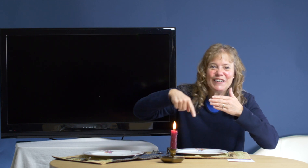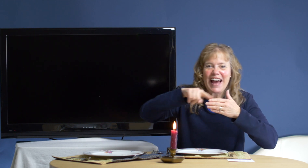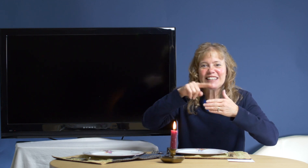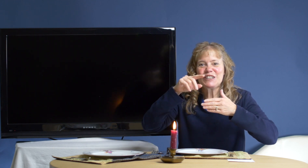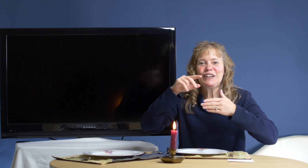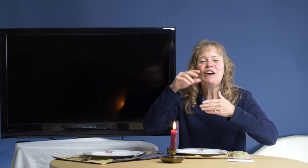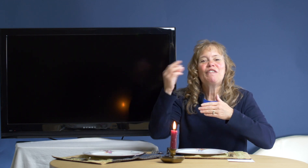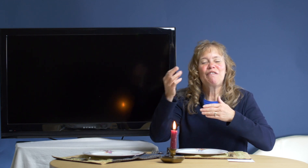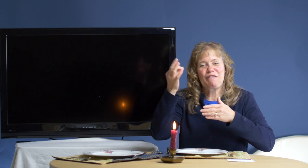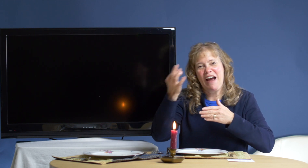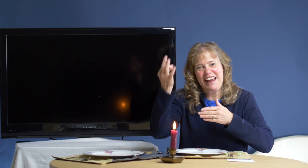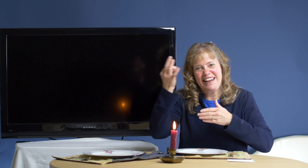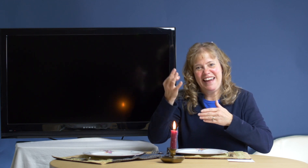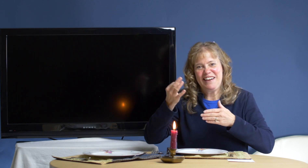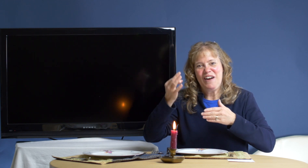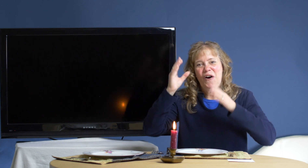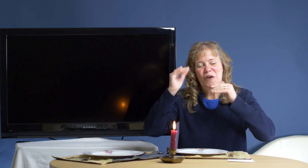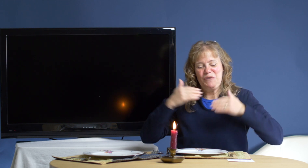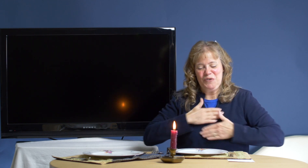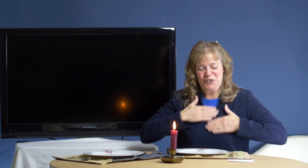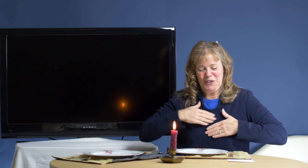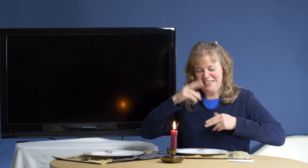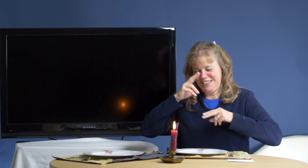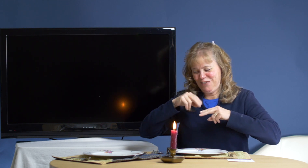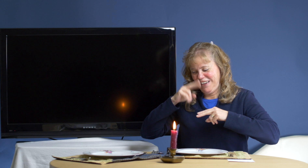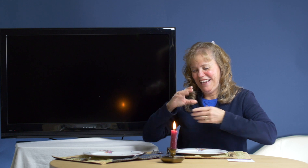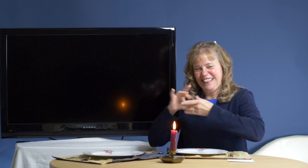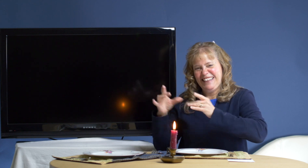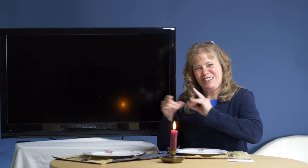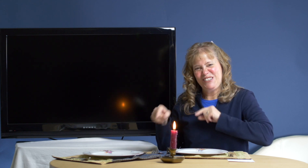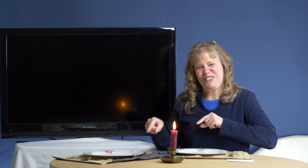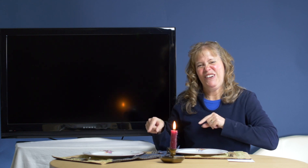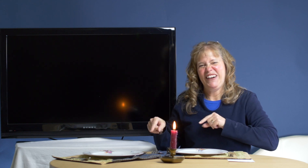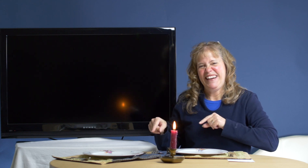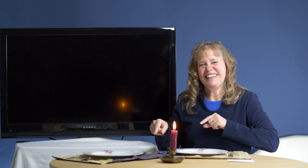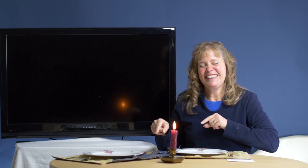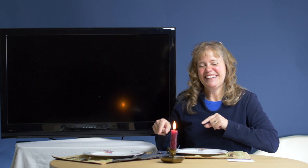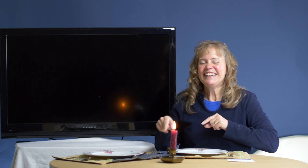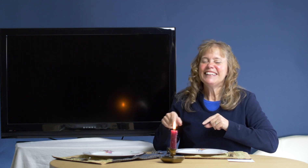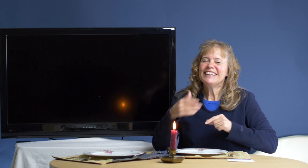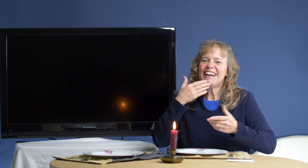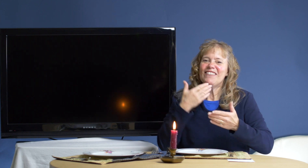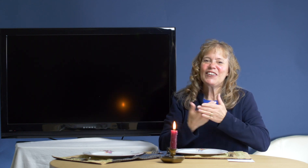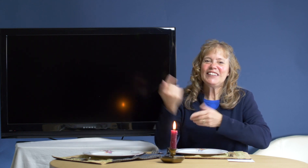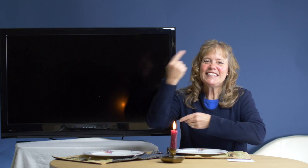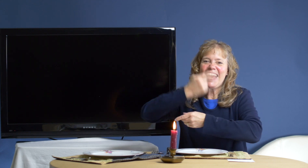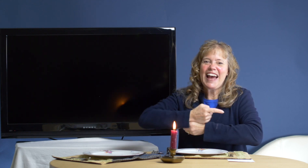next Friday. Hope you enjoyed this fun little story. Have a good day.